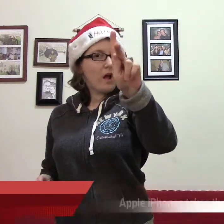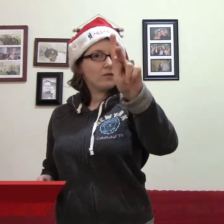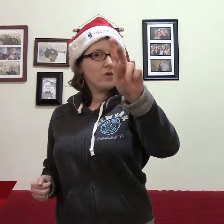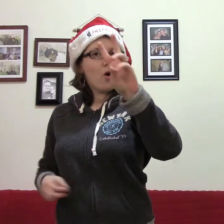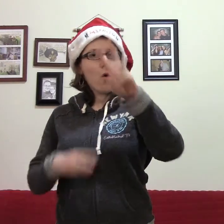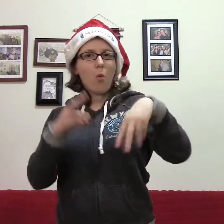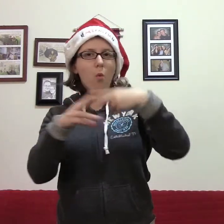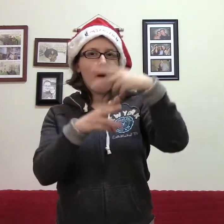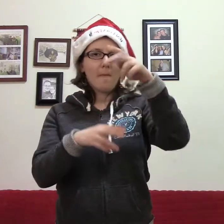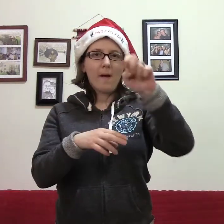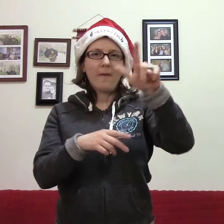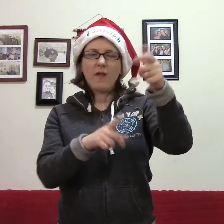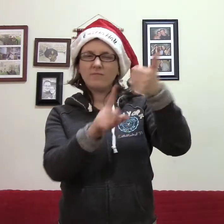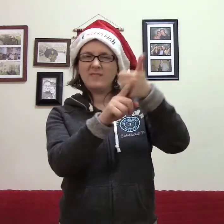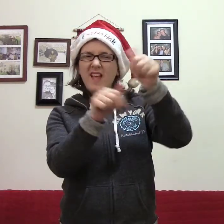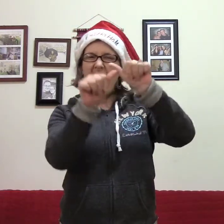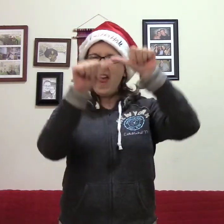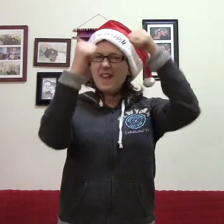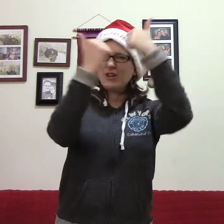I'm not